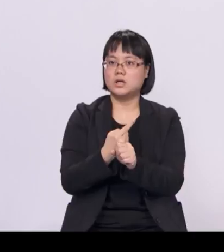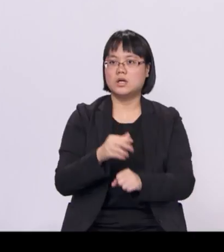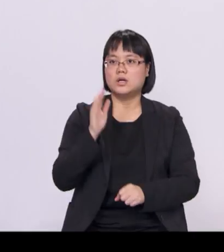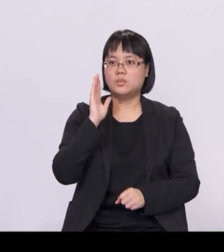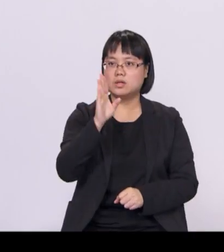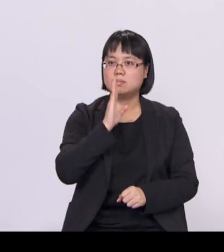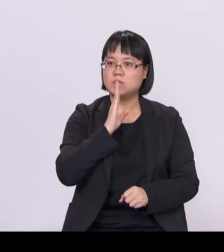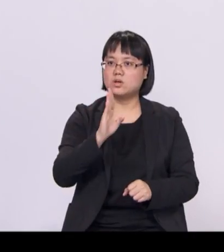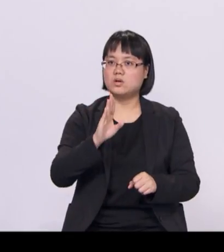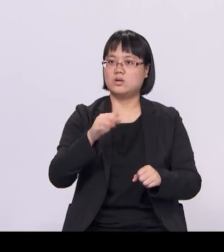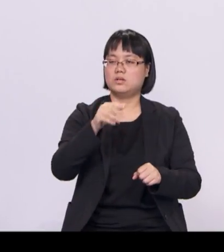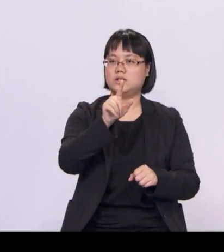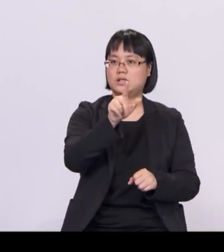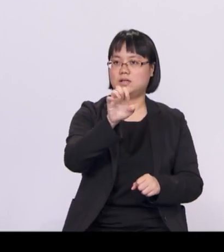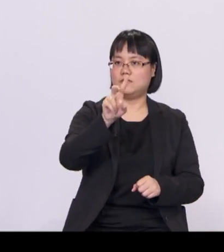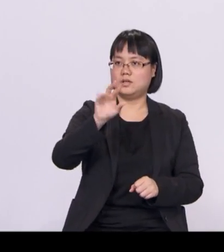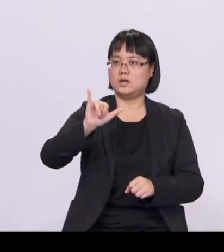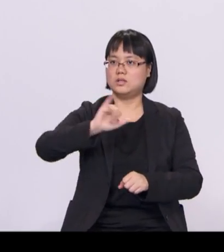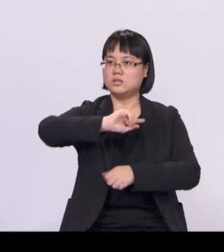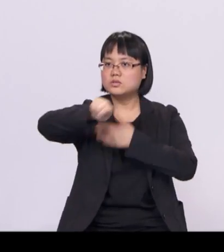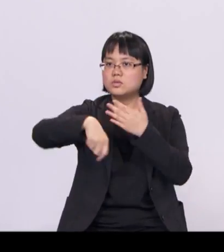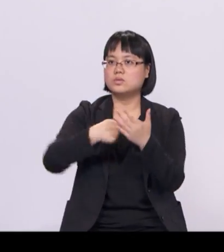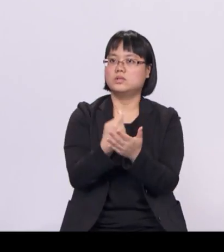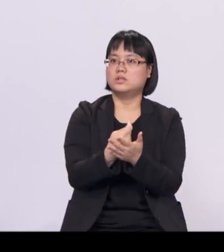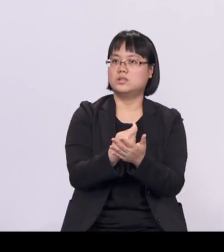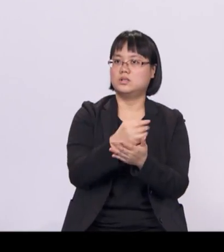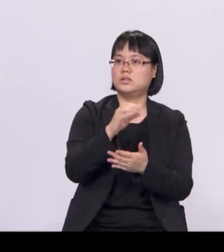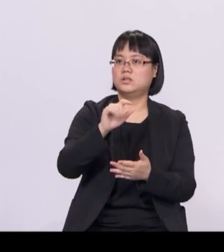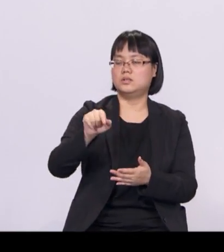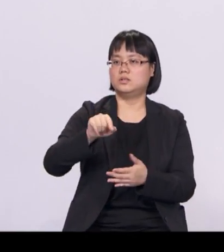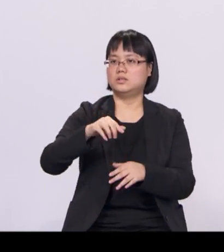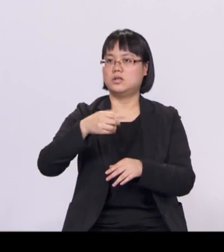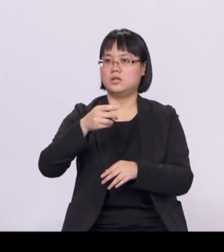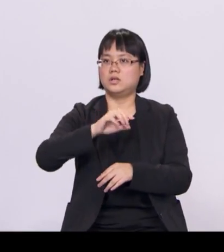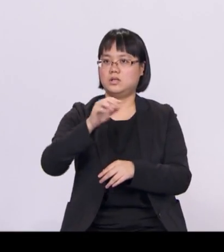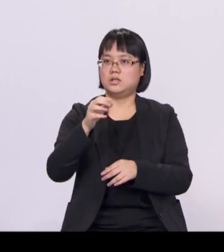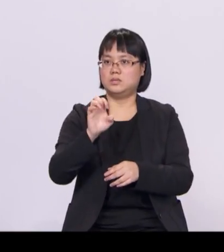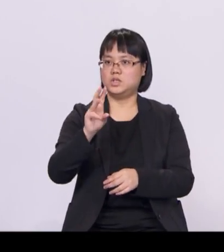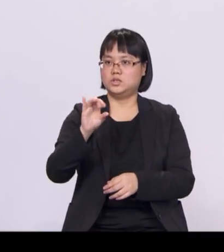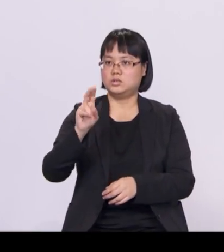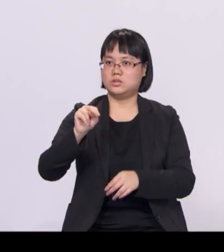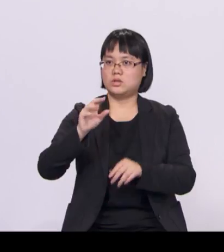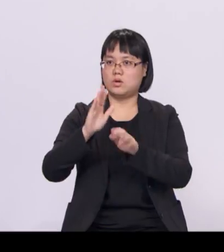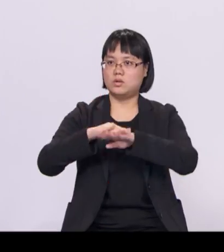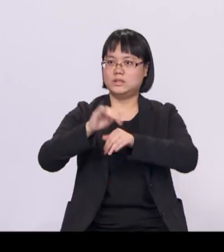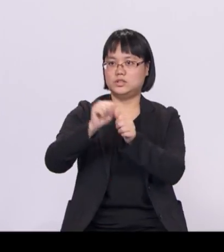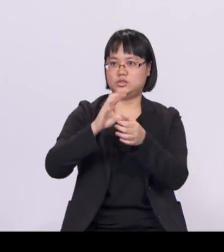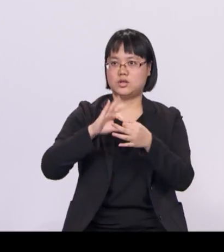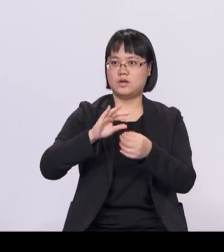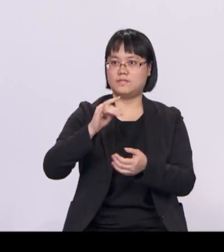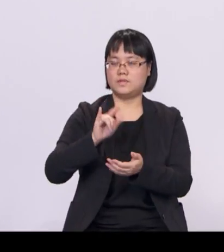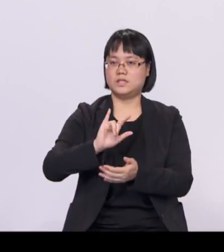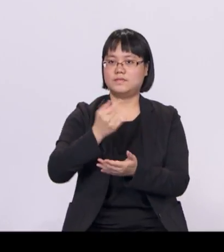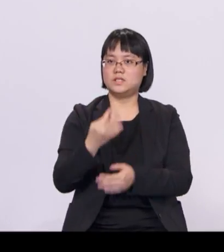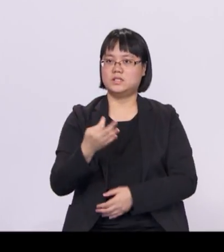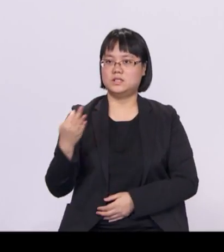of each of these facilities. The first payments will be in 2020, based on emissions in